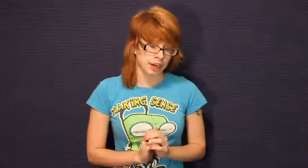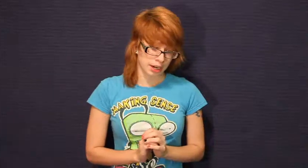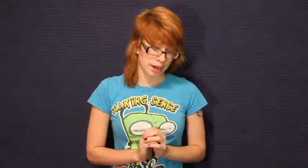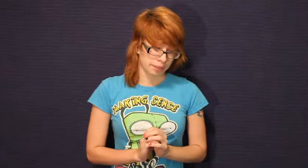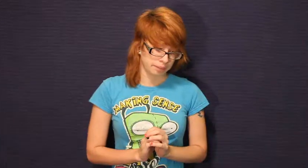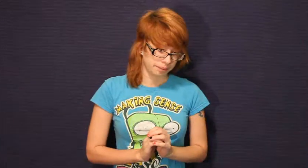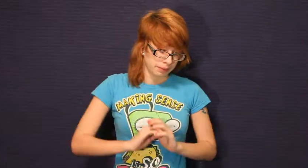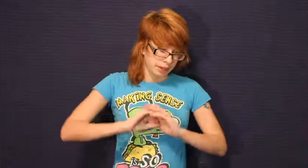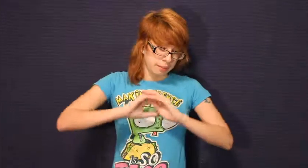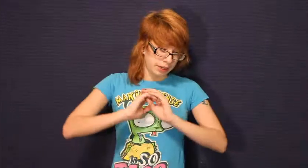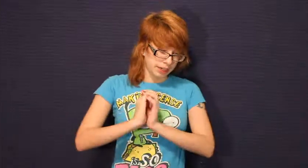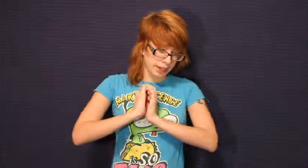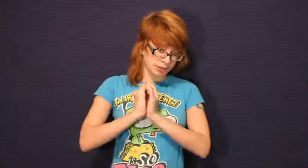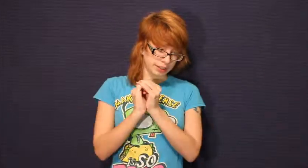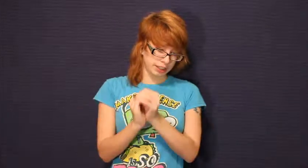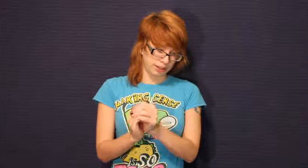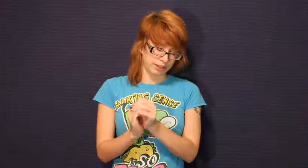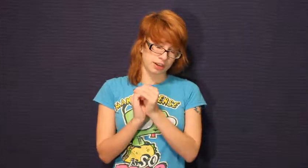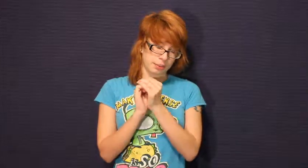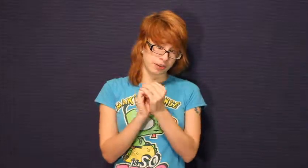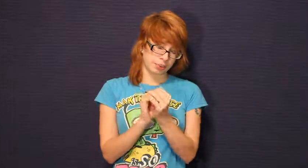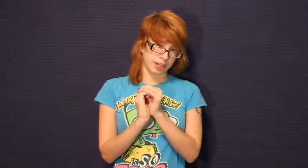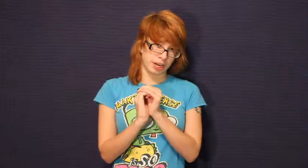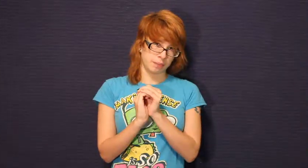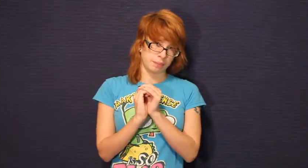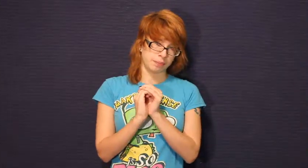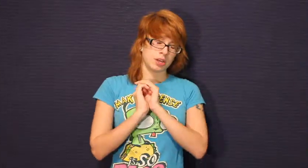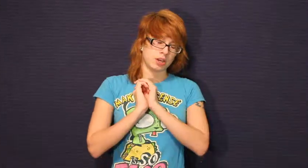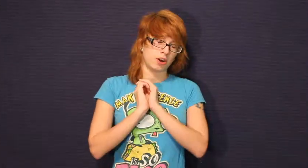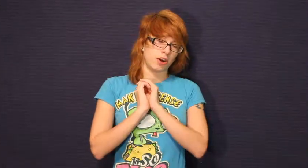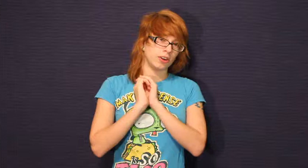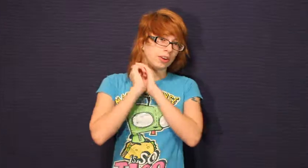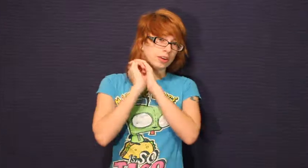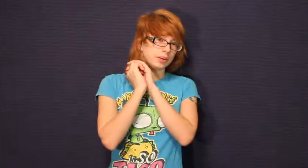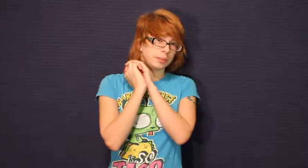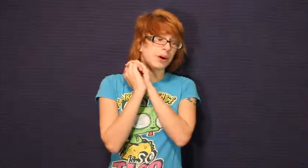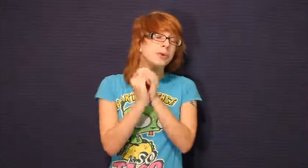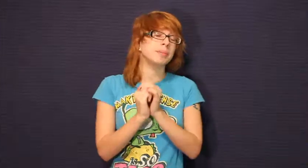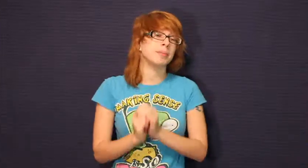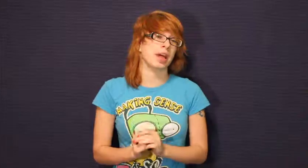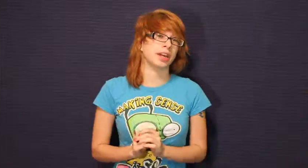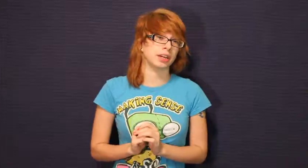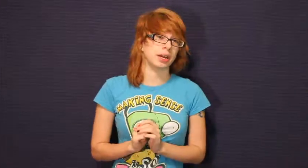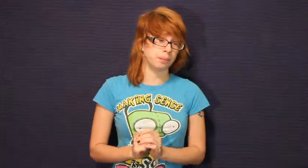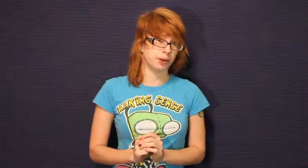.com PETA has released a Pokemon game called Pokemon Black and Blue.